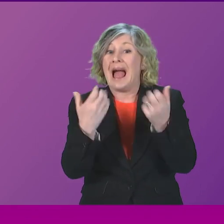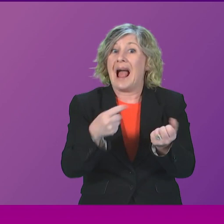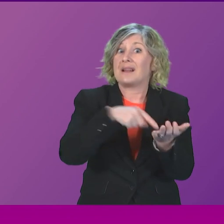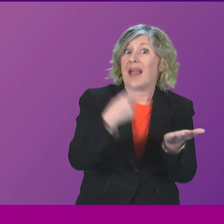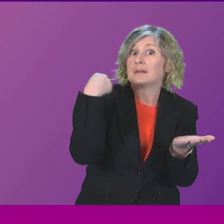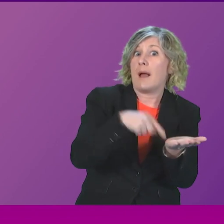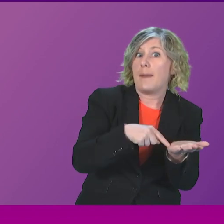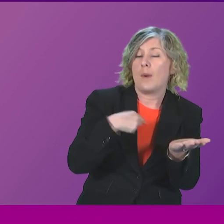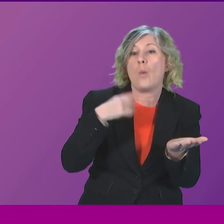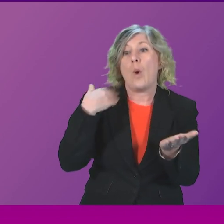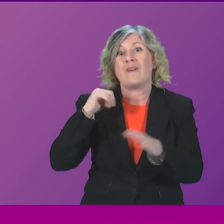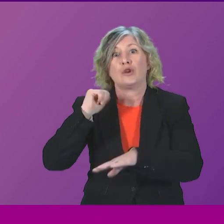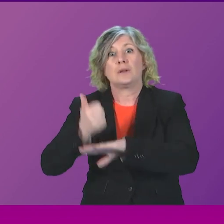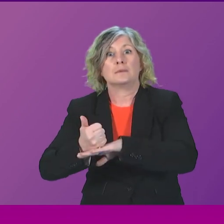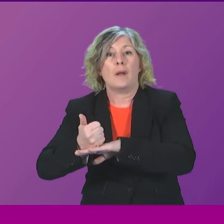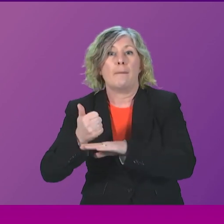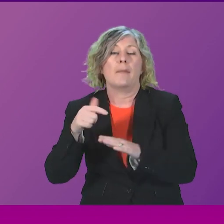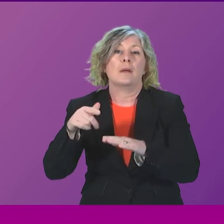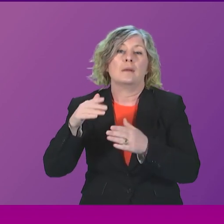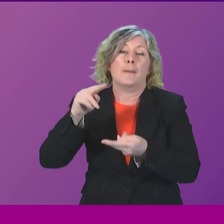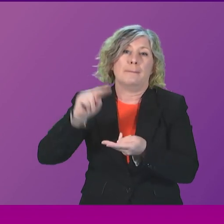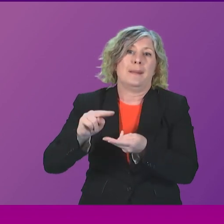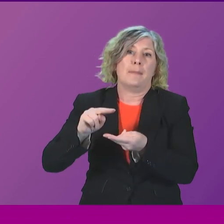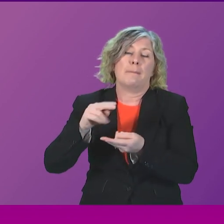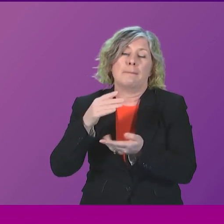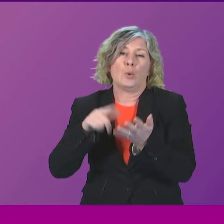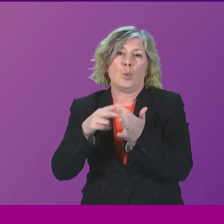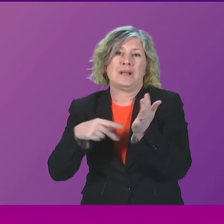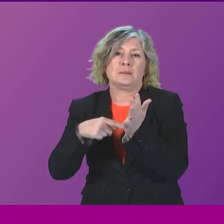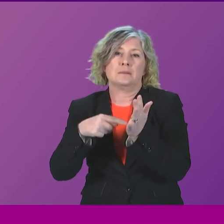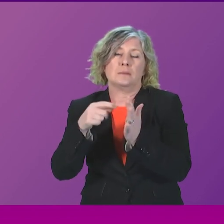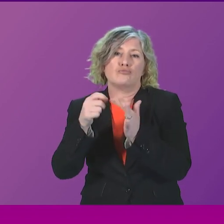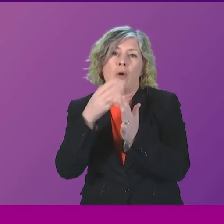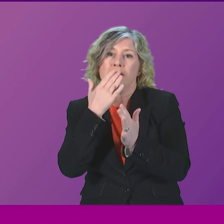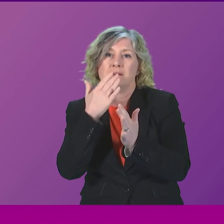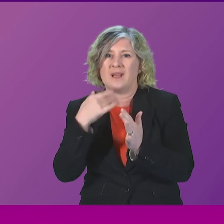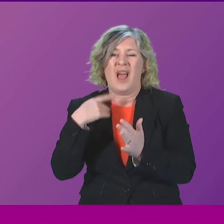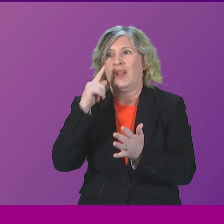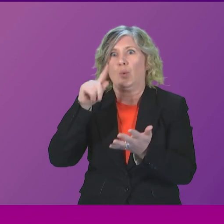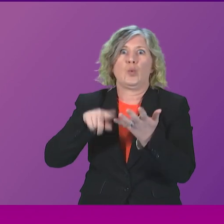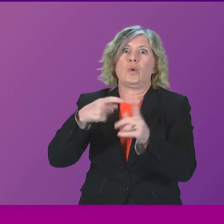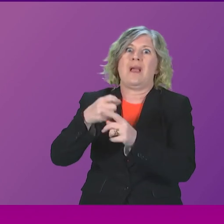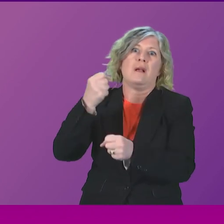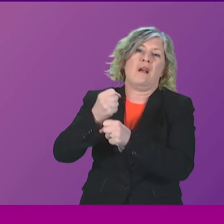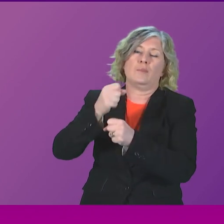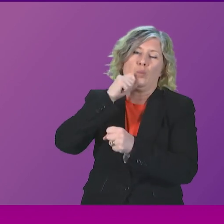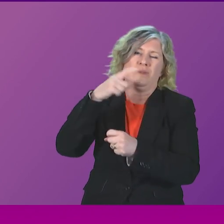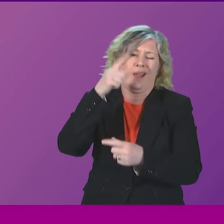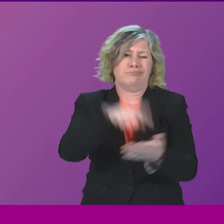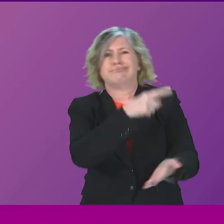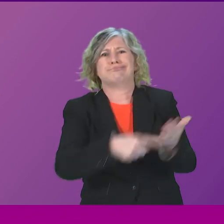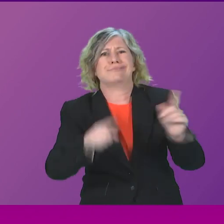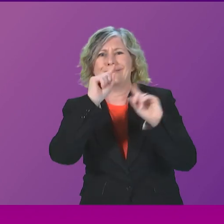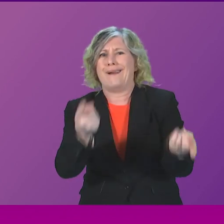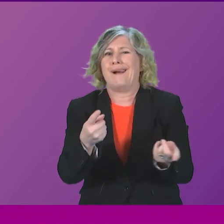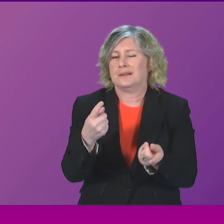unit pricing, the UK Government would have struck it down. Simply no doubt whatsoever that that would have been the case. What I will